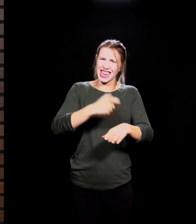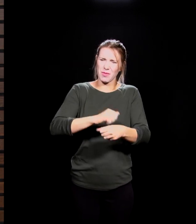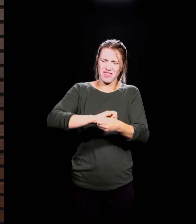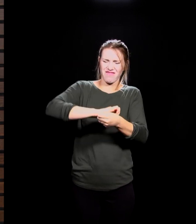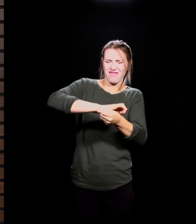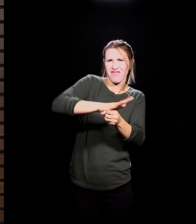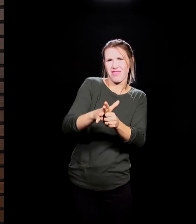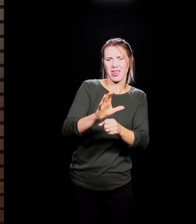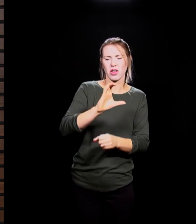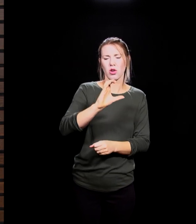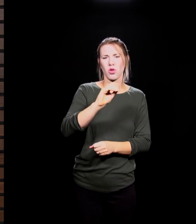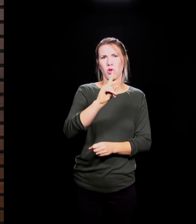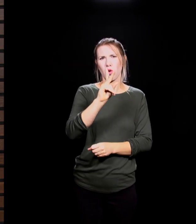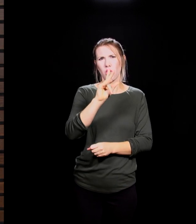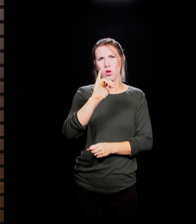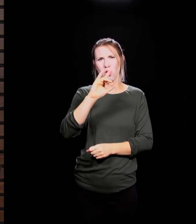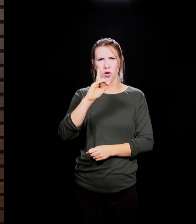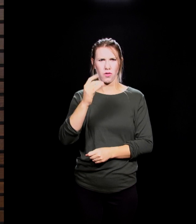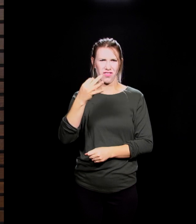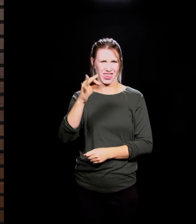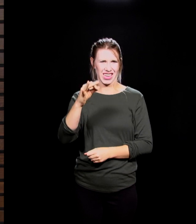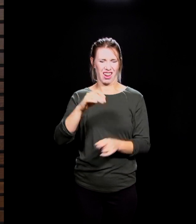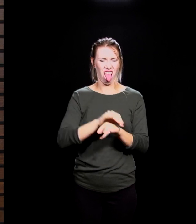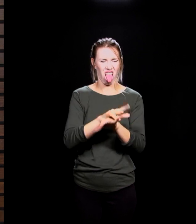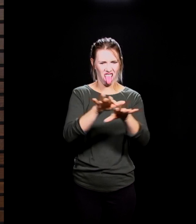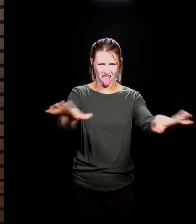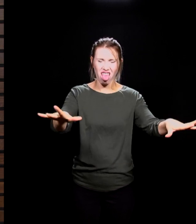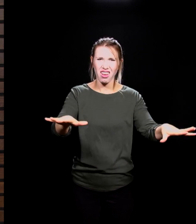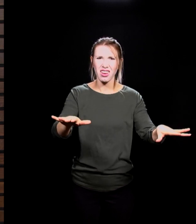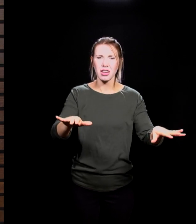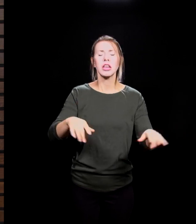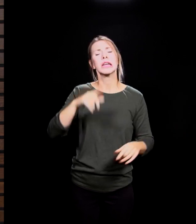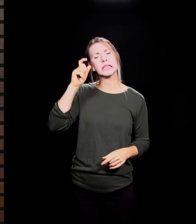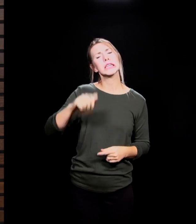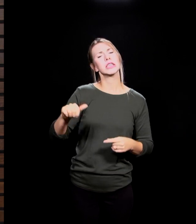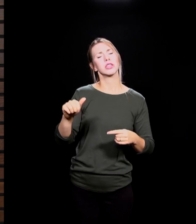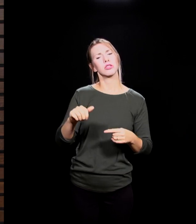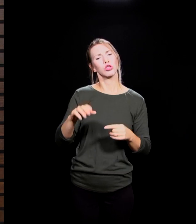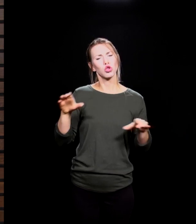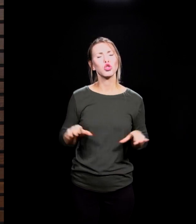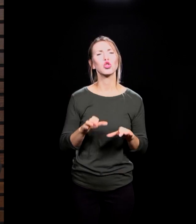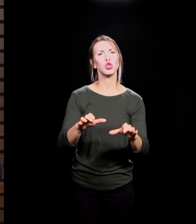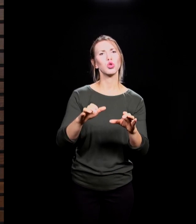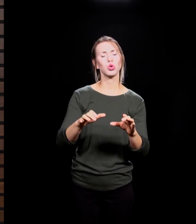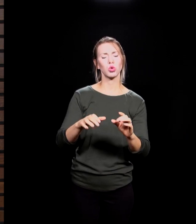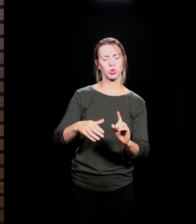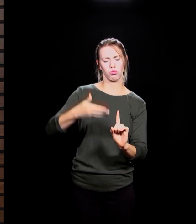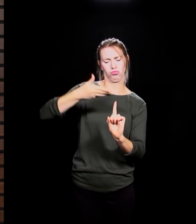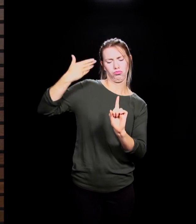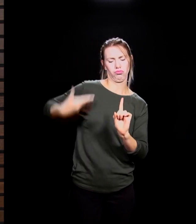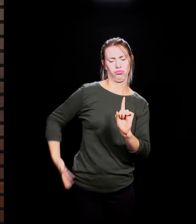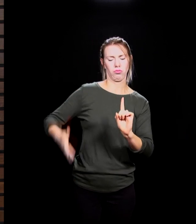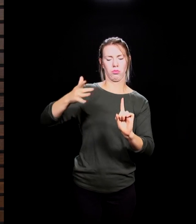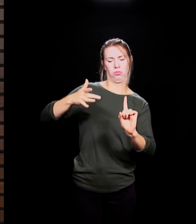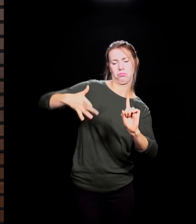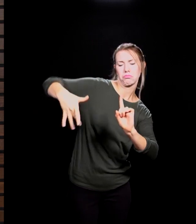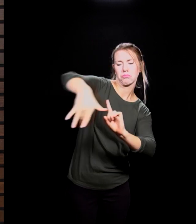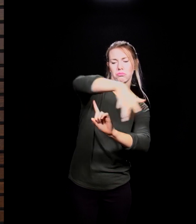we have been encouraged, and I encourage you as well, to practice social distancing. The premise of social distancing is that the more we